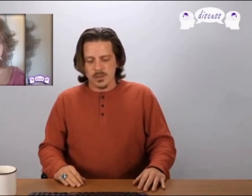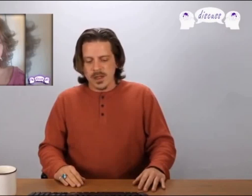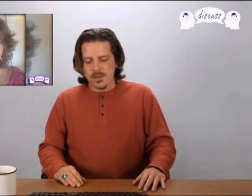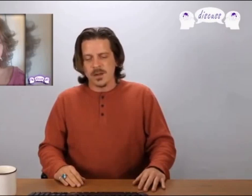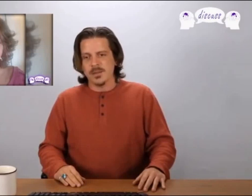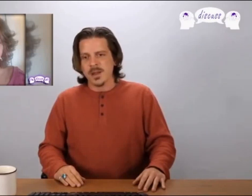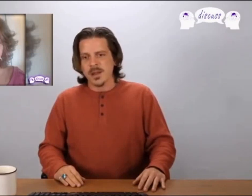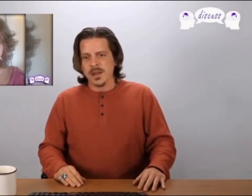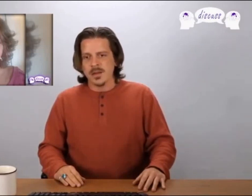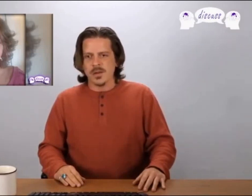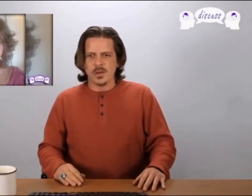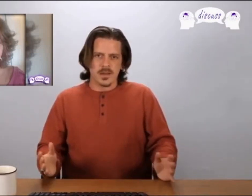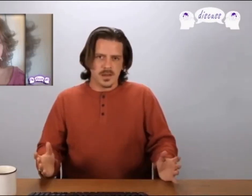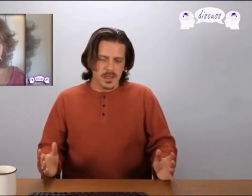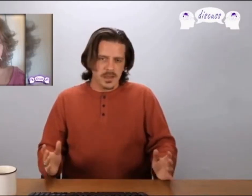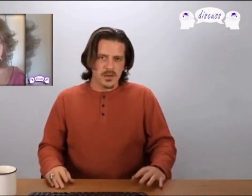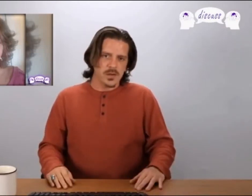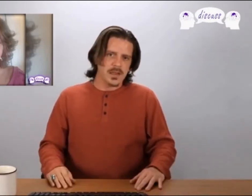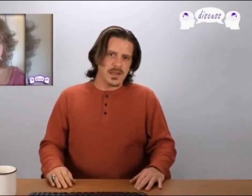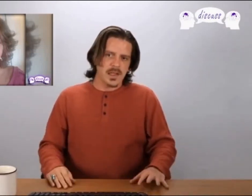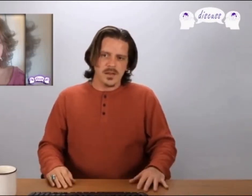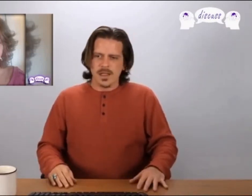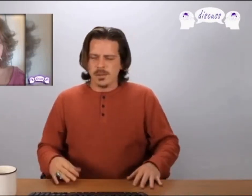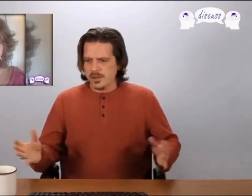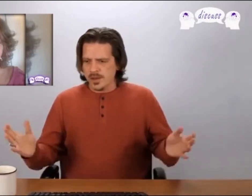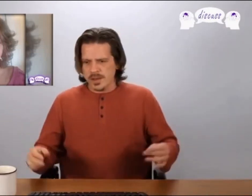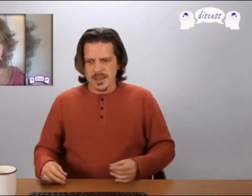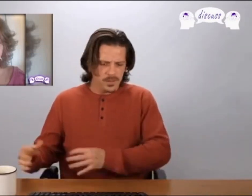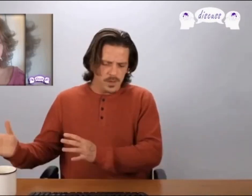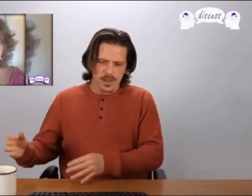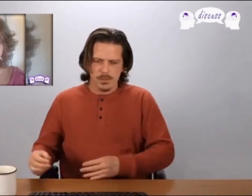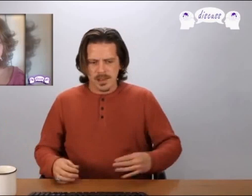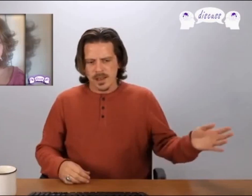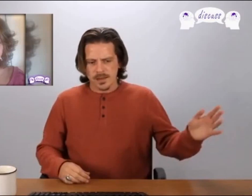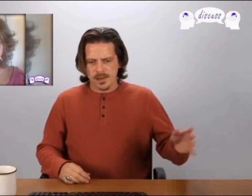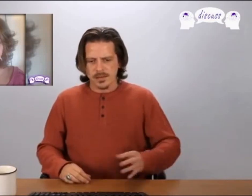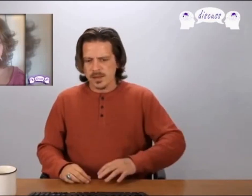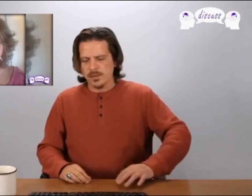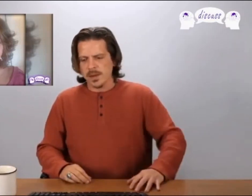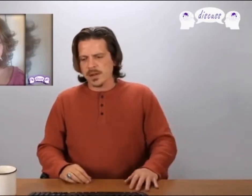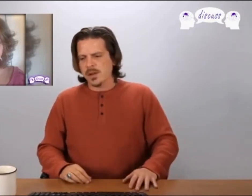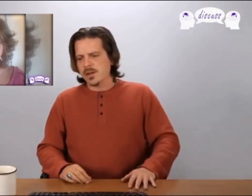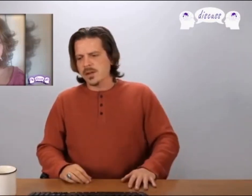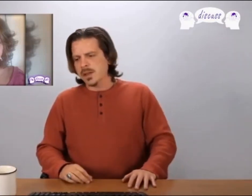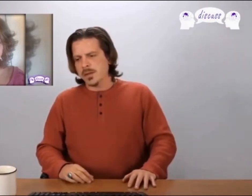White from Northwest Liberty News makes it sound like where she's in there converting methods and converting guards to believer